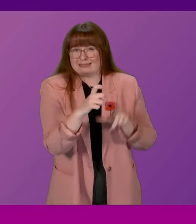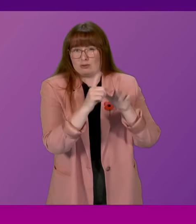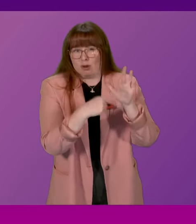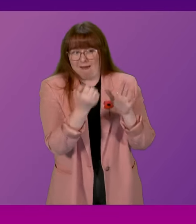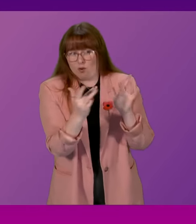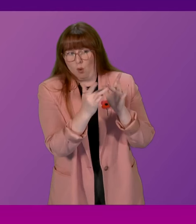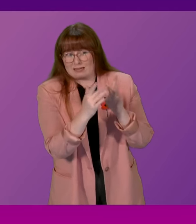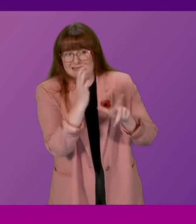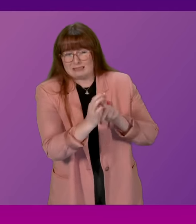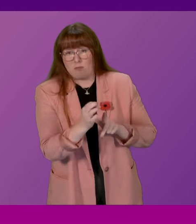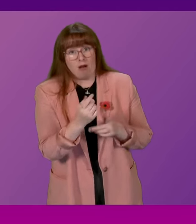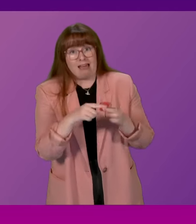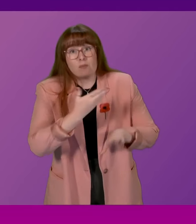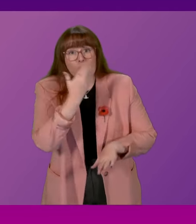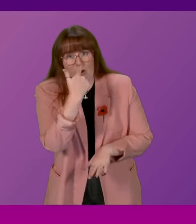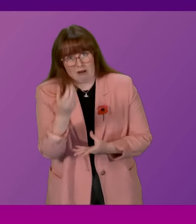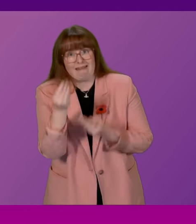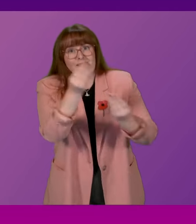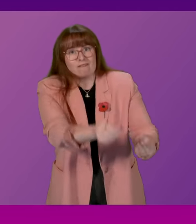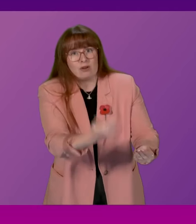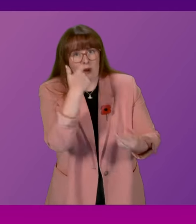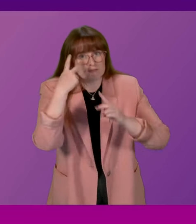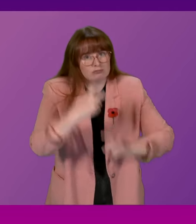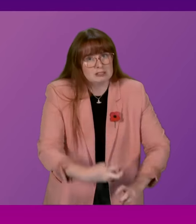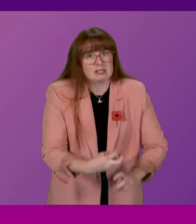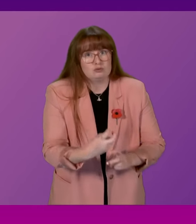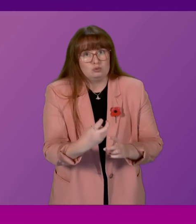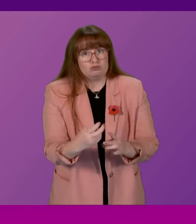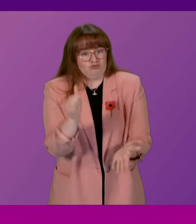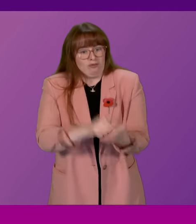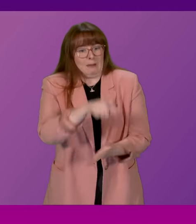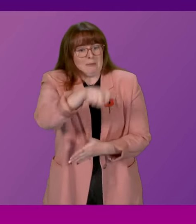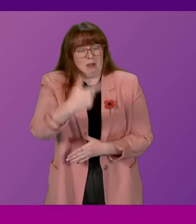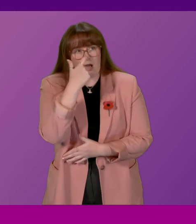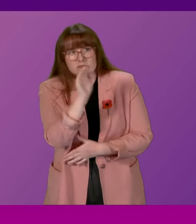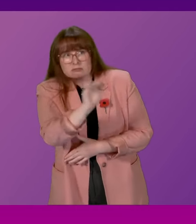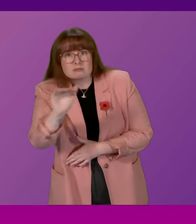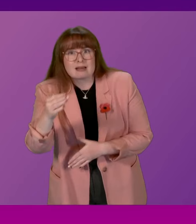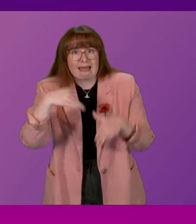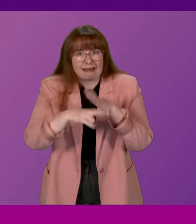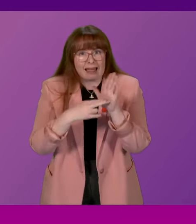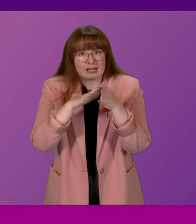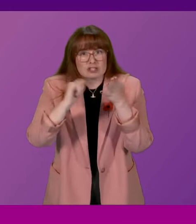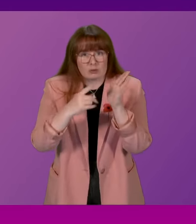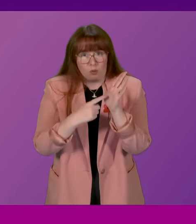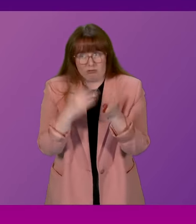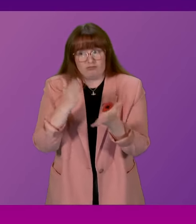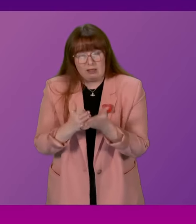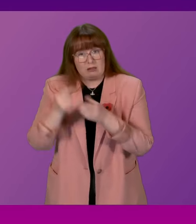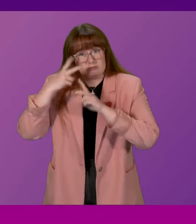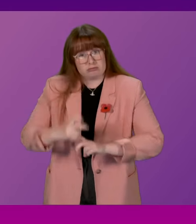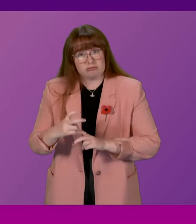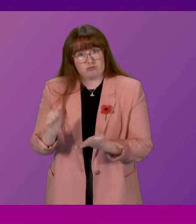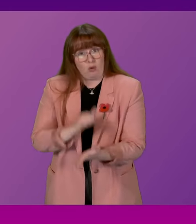more than happy to pass the contact detail on to Daniel Johnson of the appropriate individuals within NHS Lothian who I know are taking this matter with the utmost seriousness.